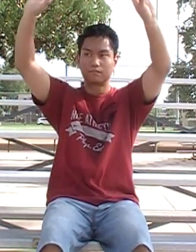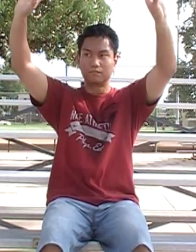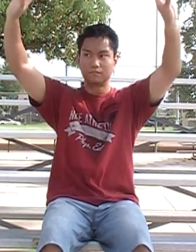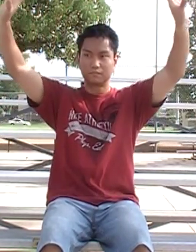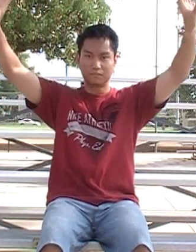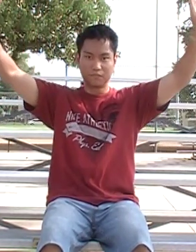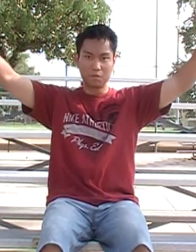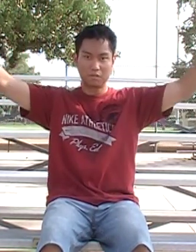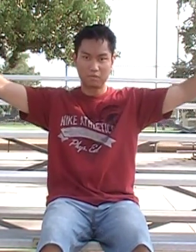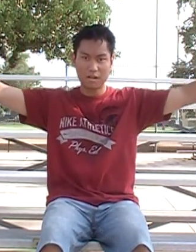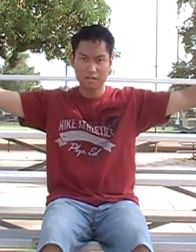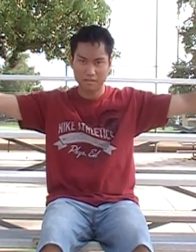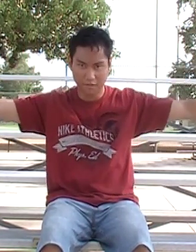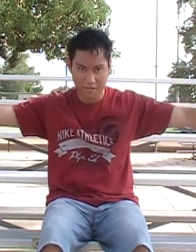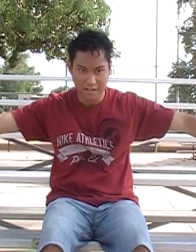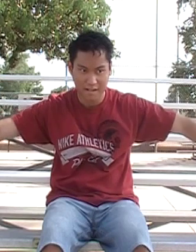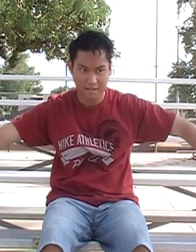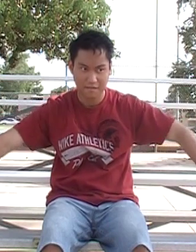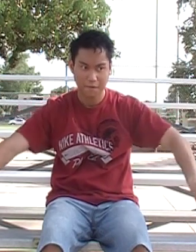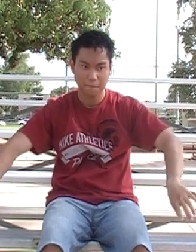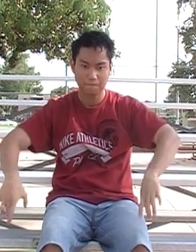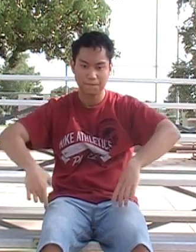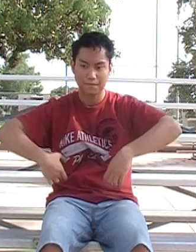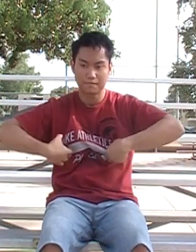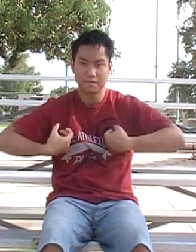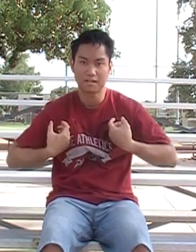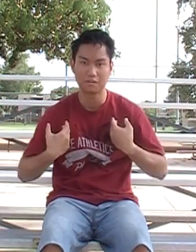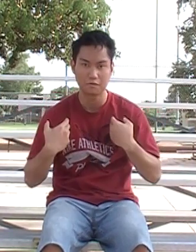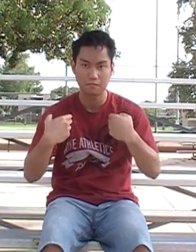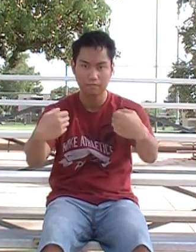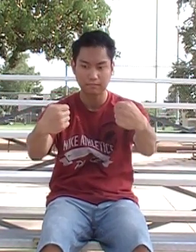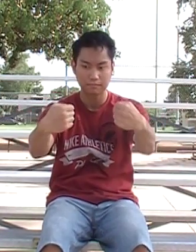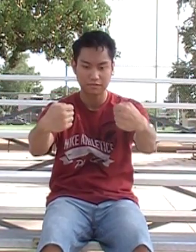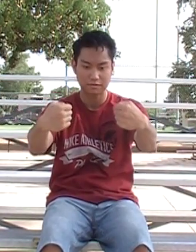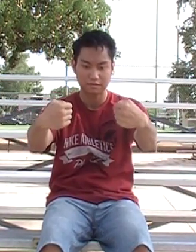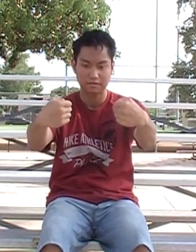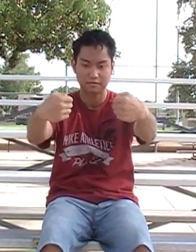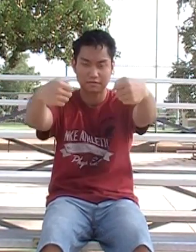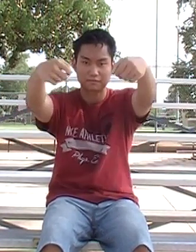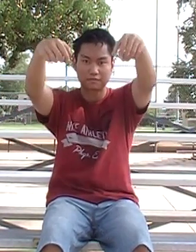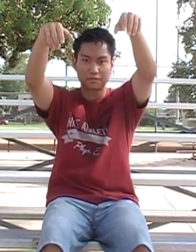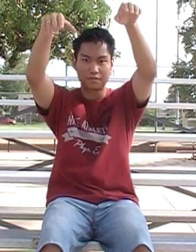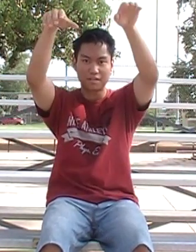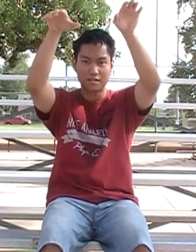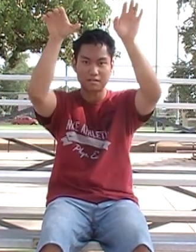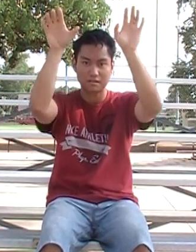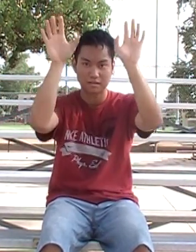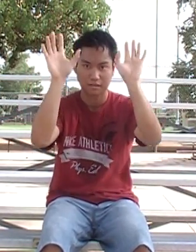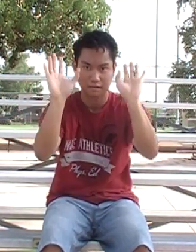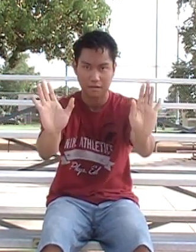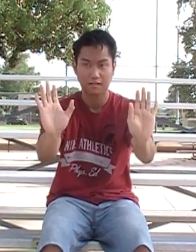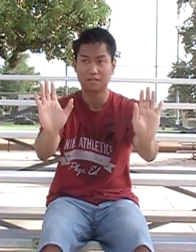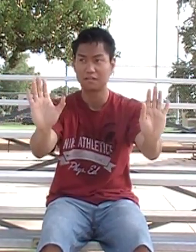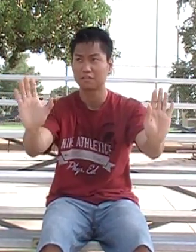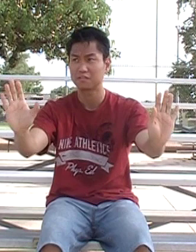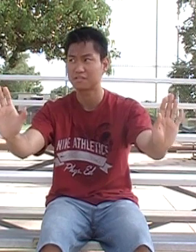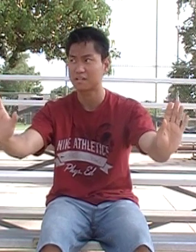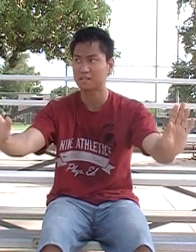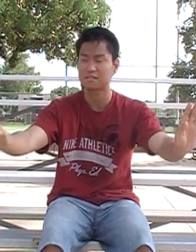Double block on side. side. Then you. Chest. Then another on the chest.